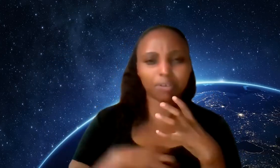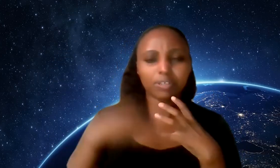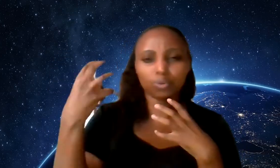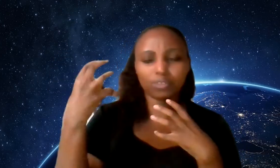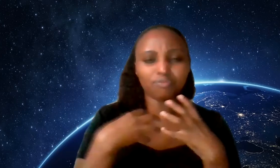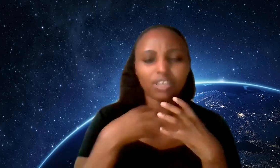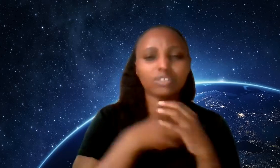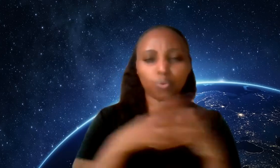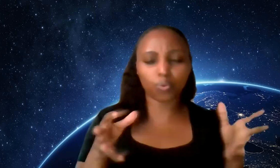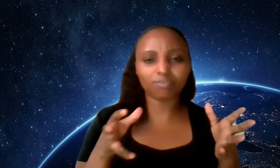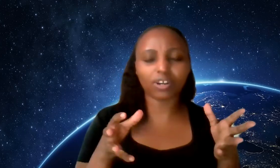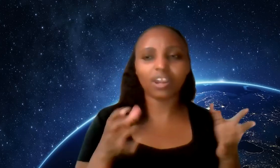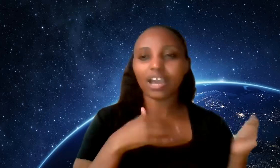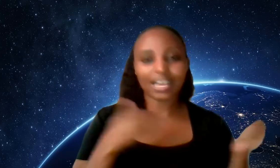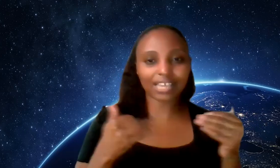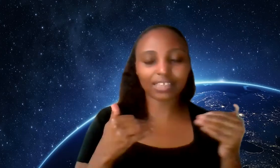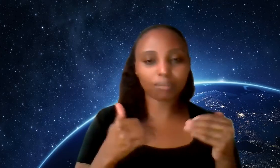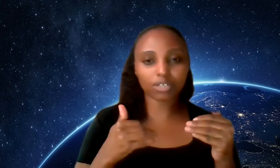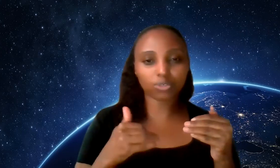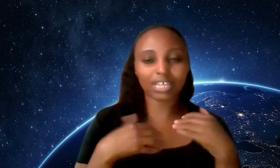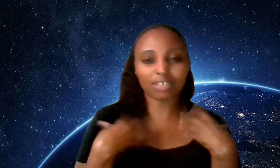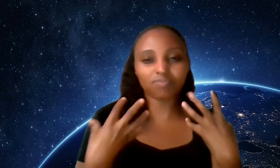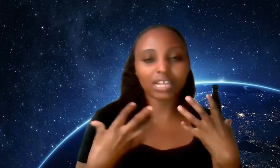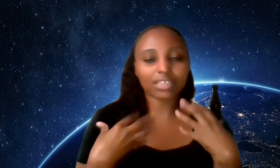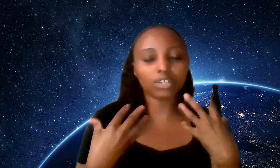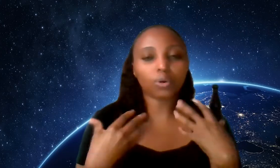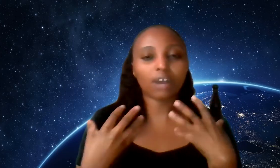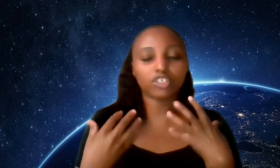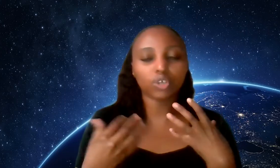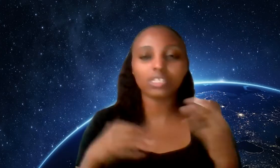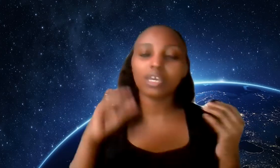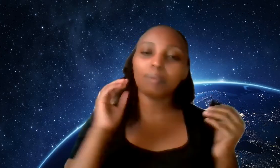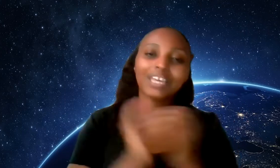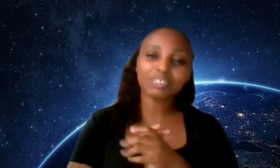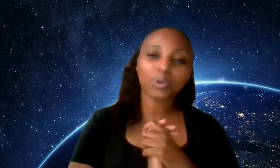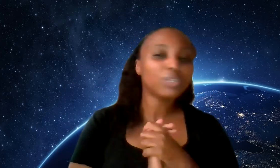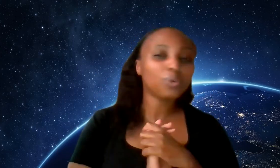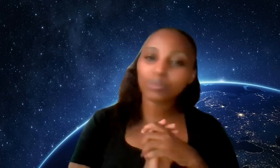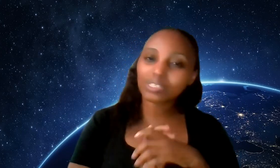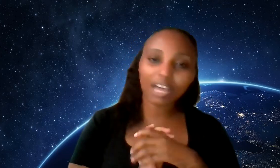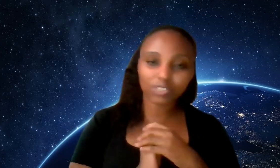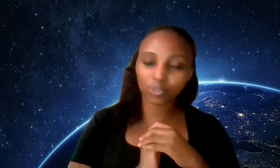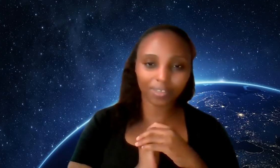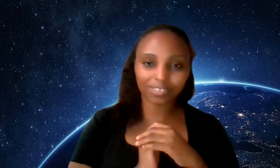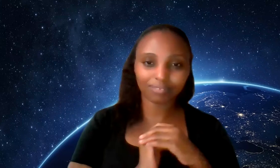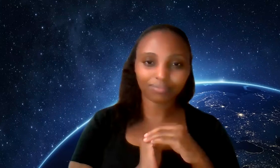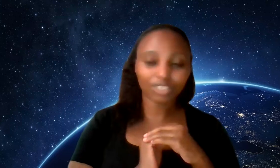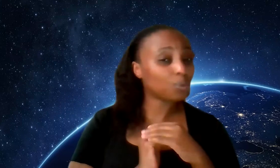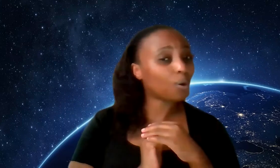parents or their friends or whoever assigned them that role and they feel like they don't have a choice but guess what you always have a choice you